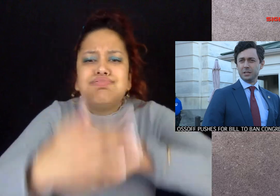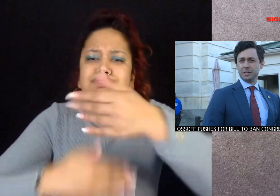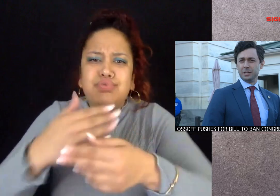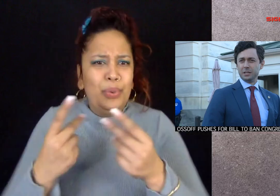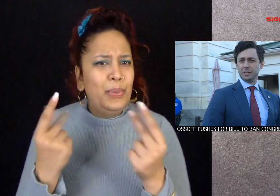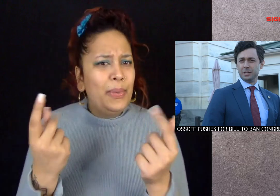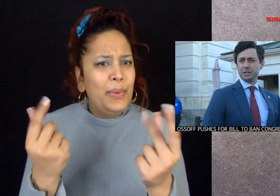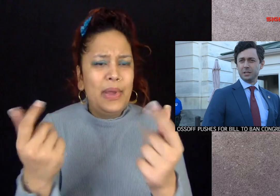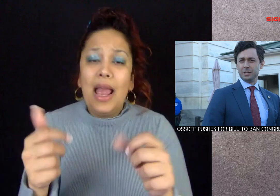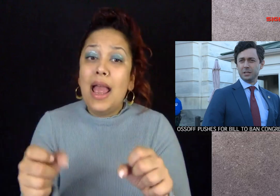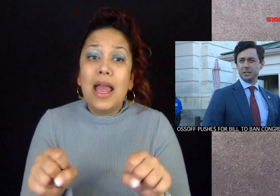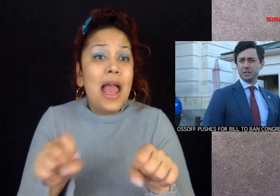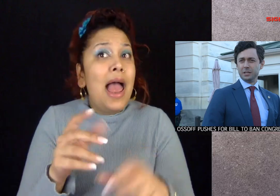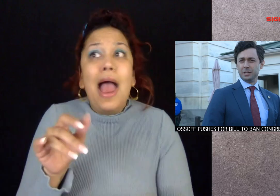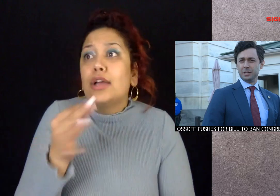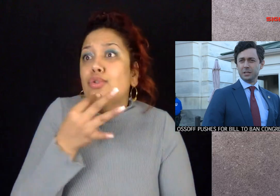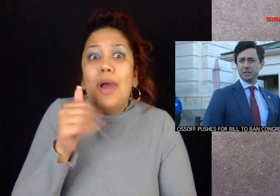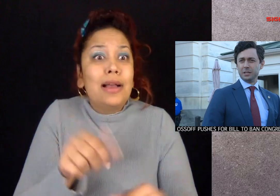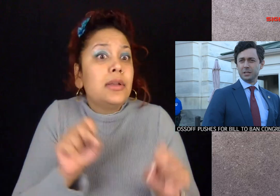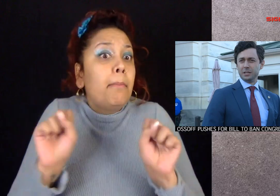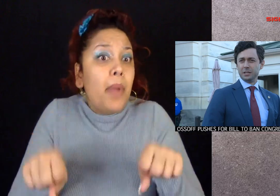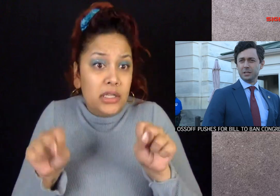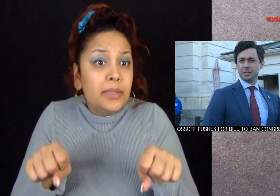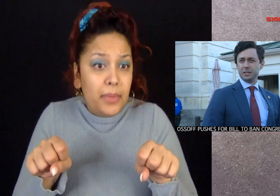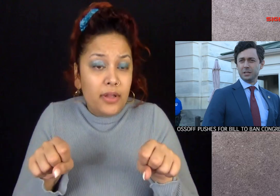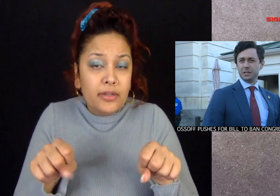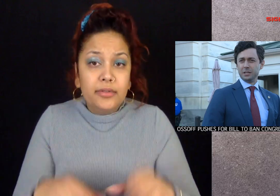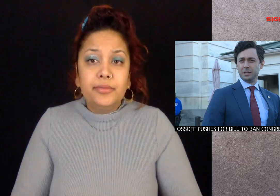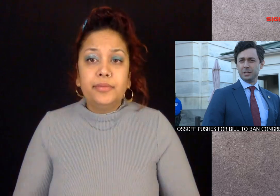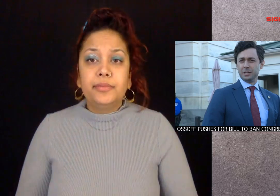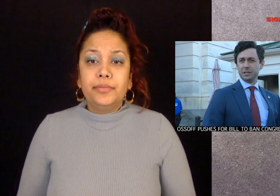the goal of wrapping up the process as quickly as possible.